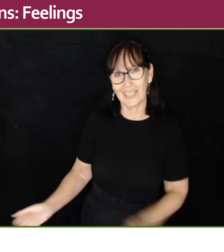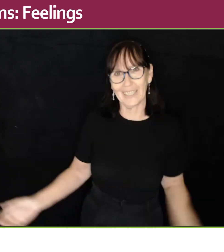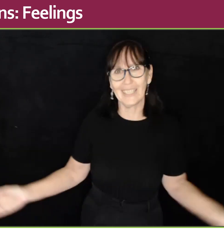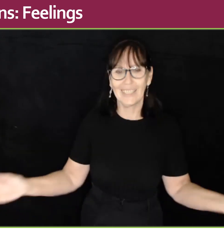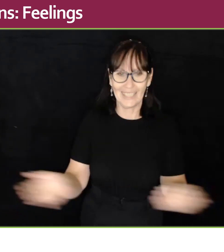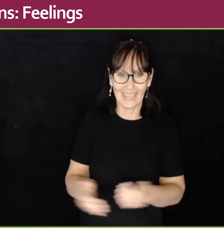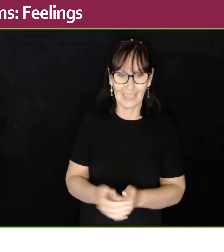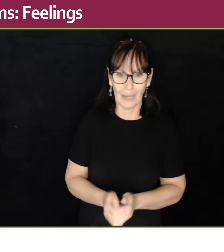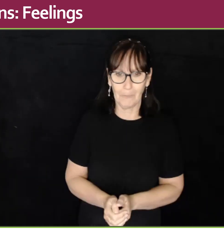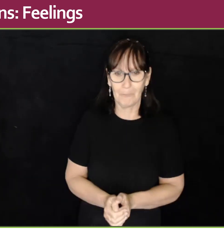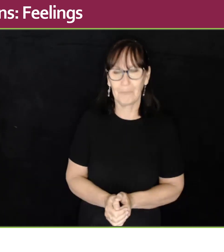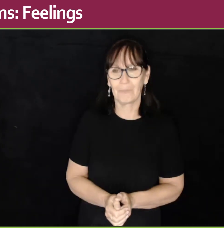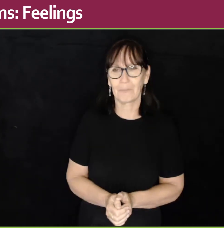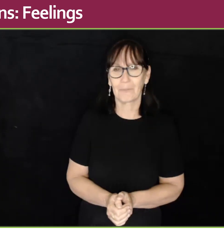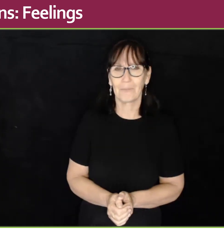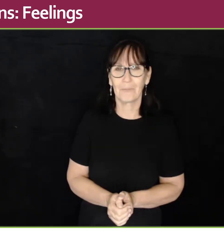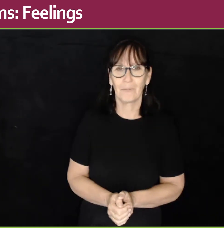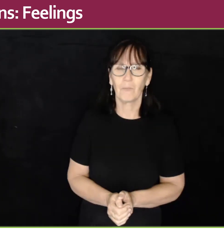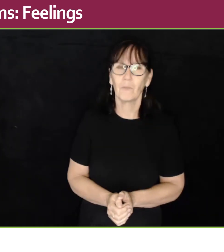signs together.